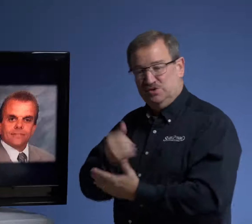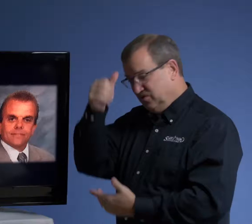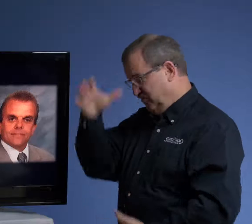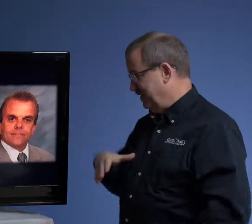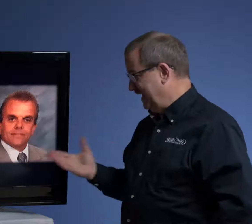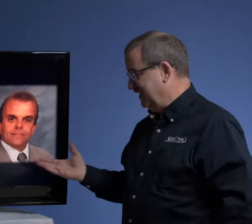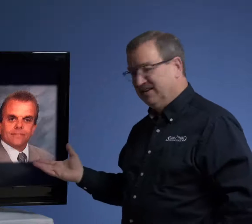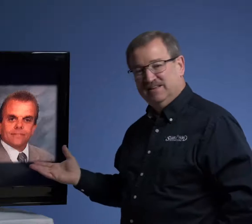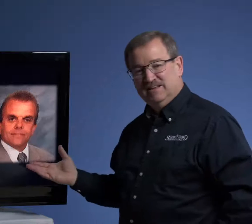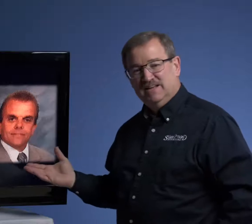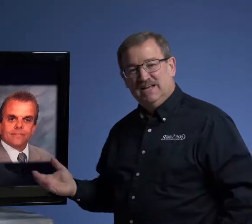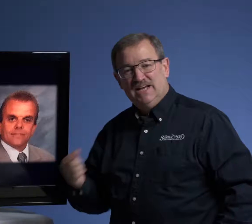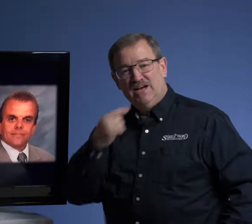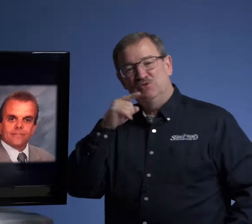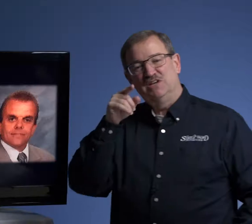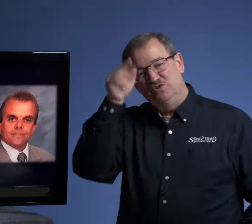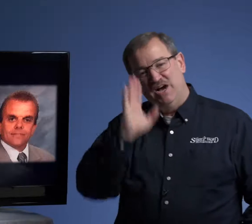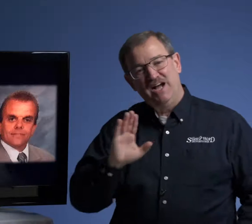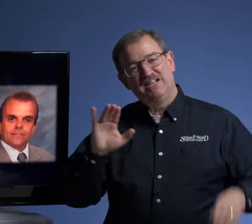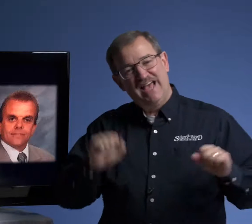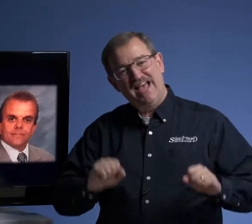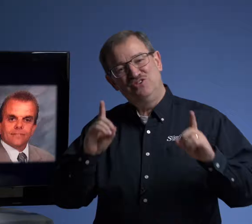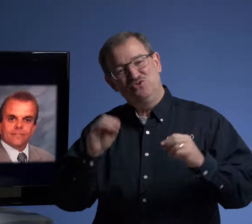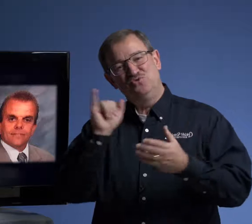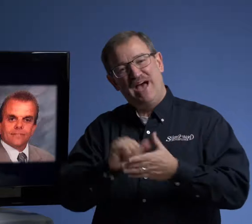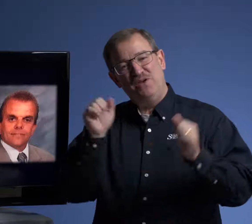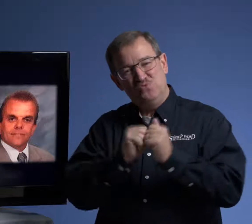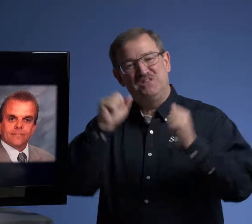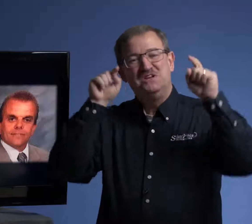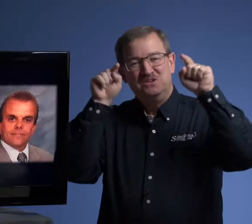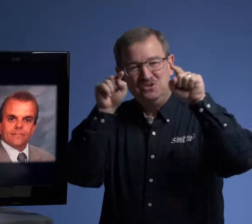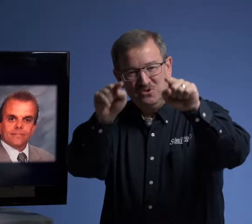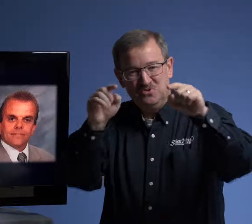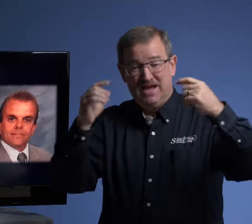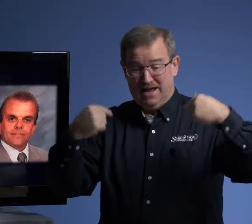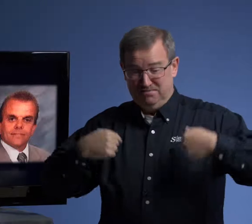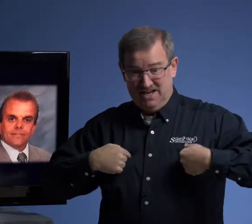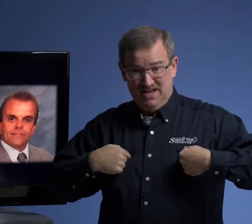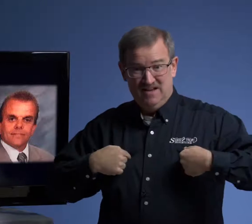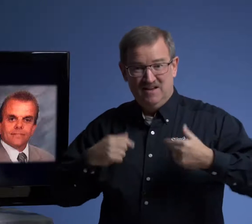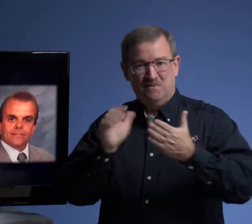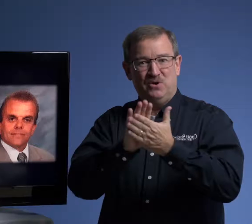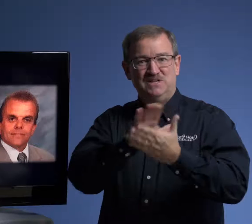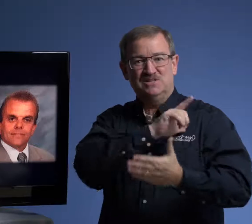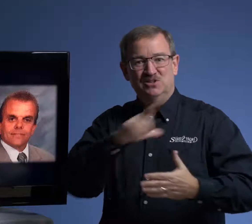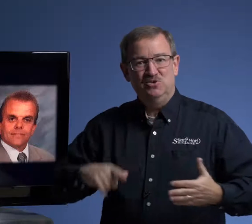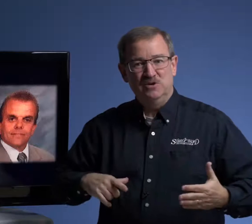new man. And I will tell you, God can do that with you and me. Praise the Lord.